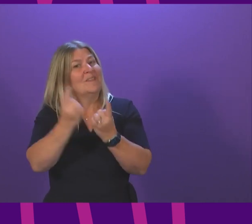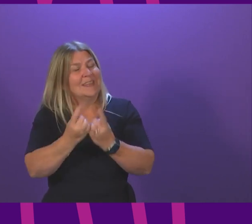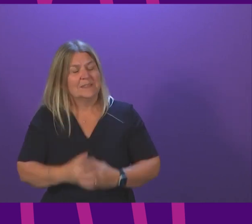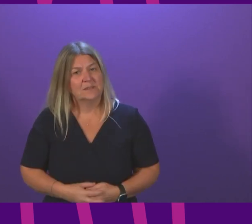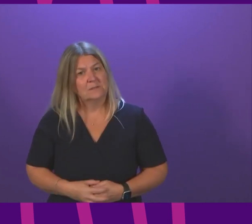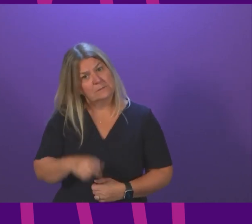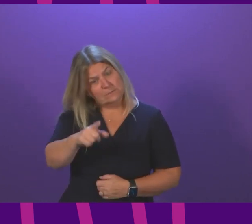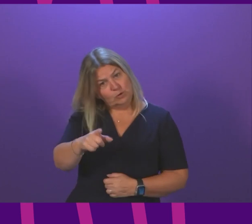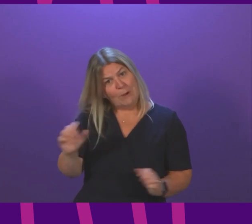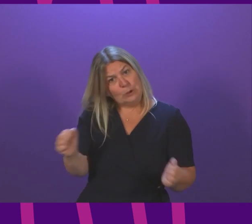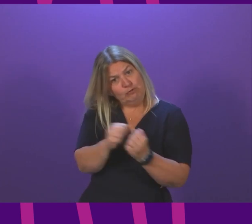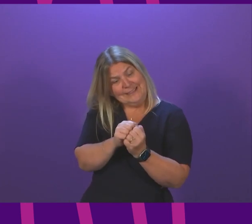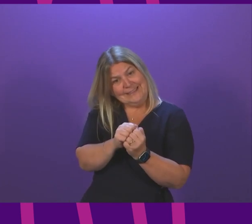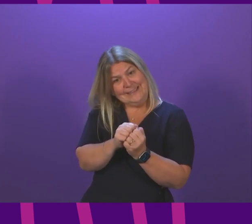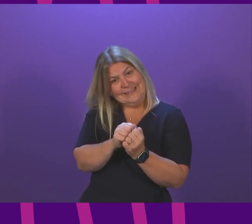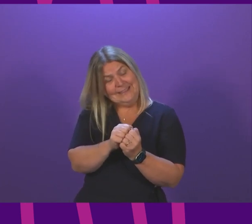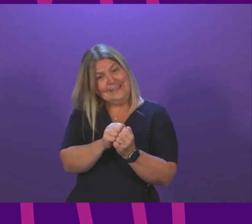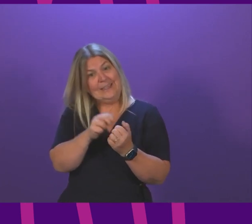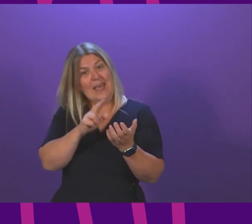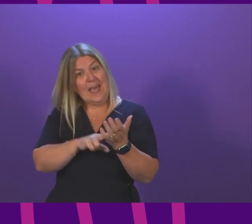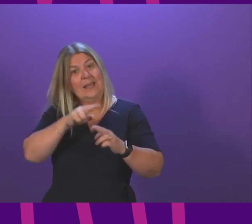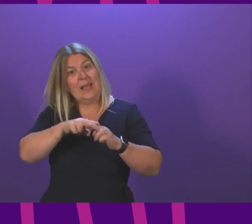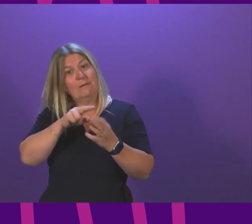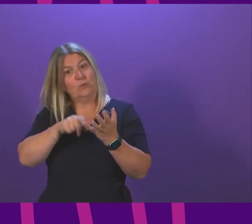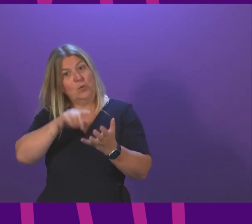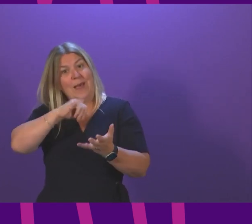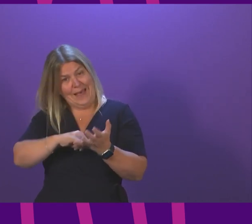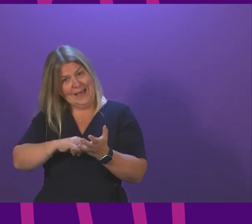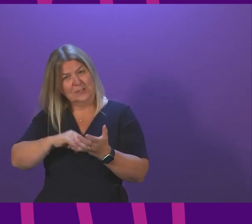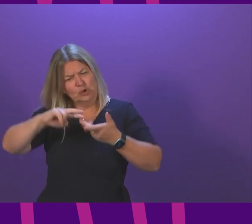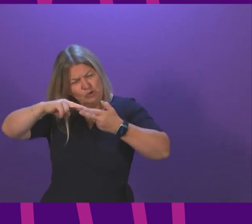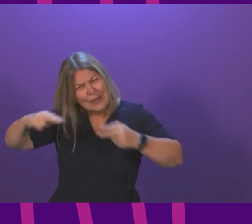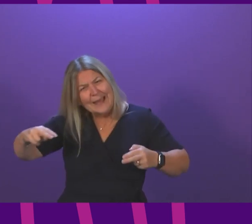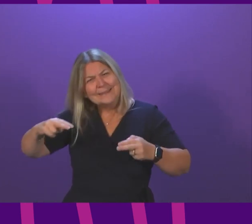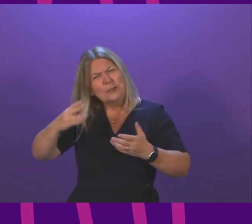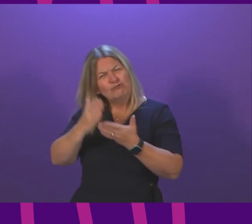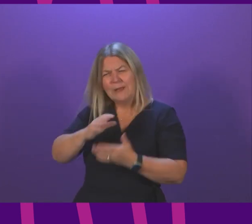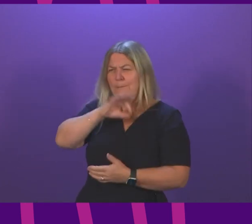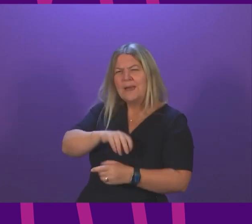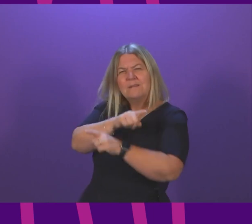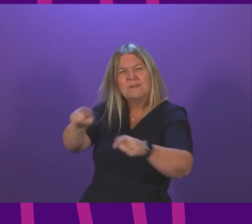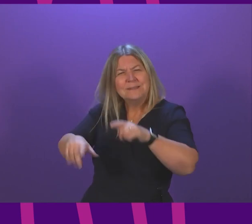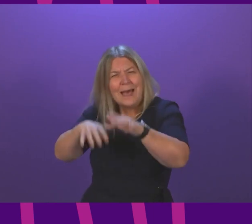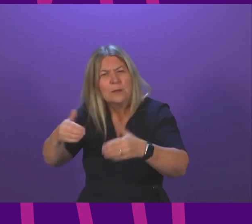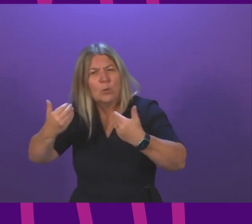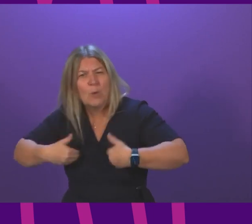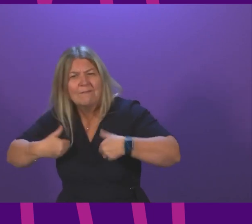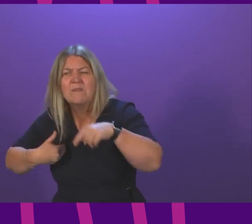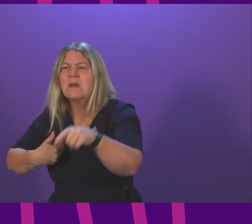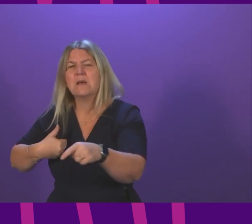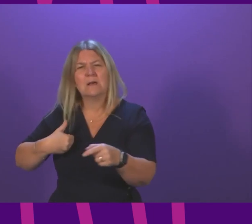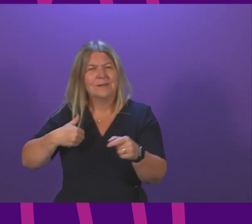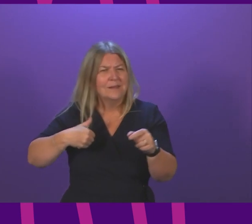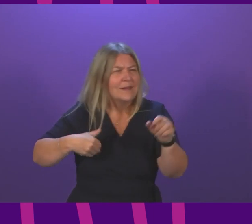does she agree with David Mishy of the NFUS that gene editing will benefit animal welfare public health the environment and farmers